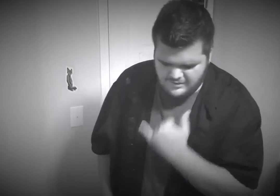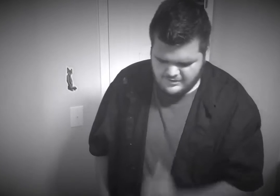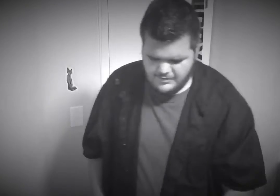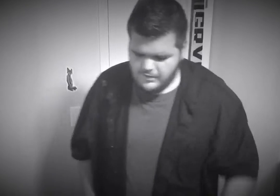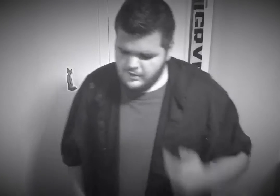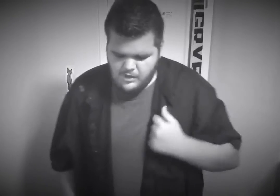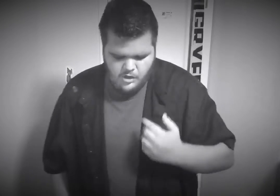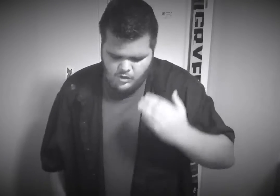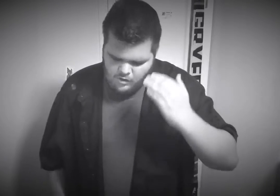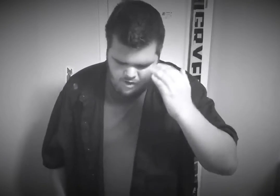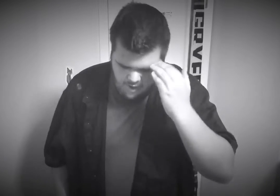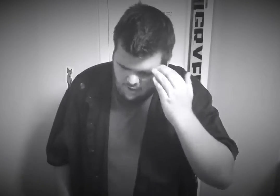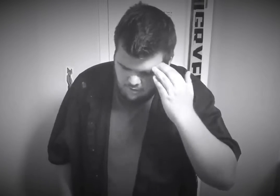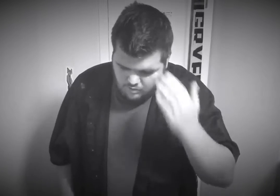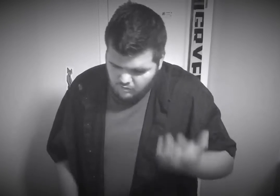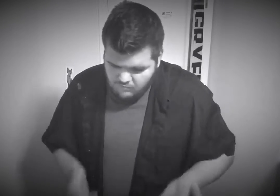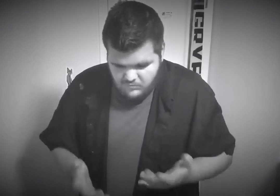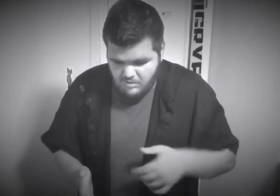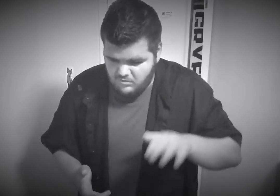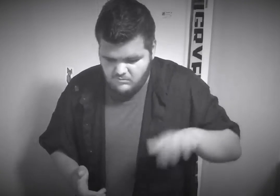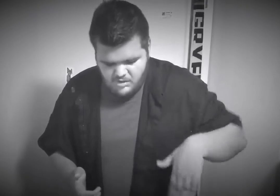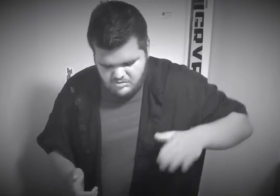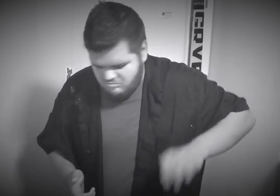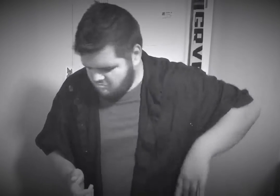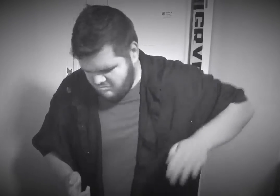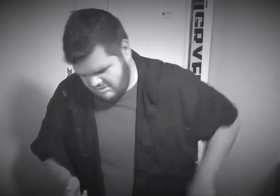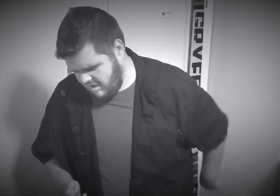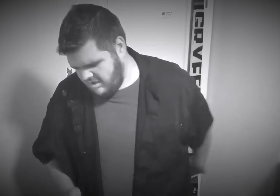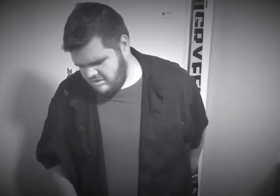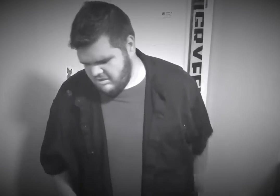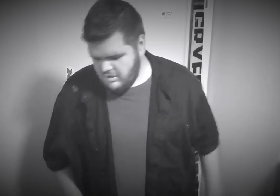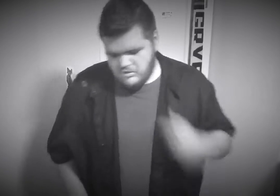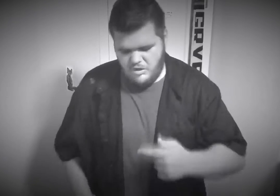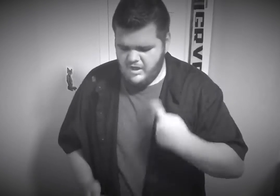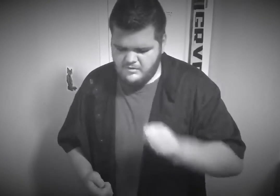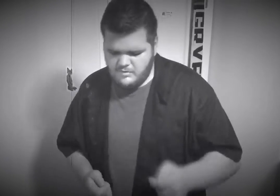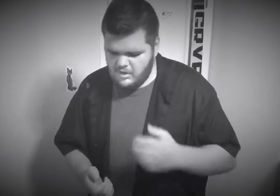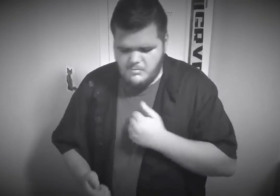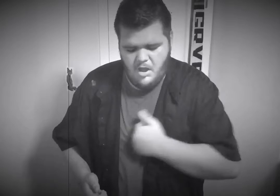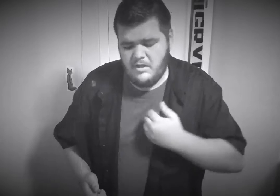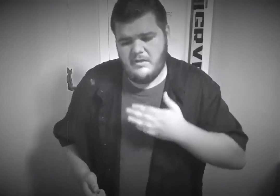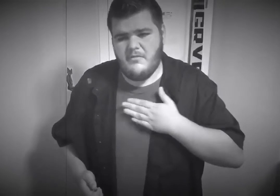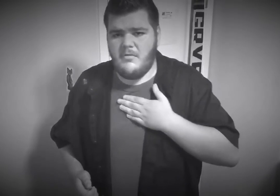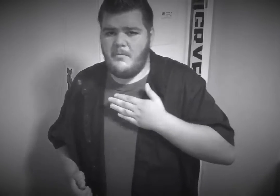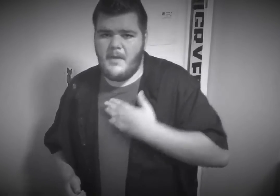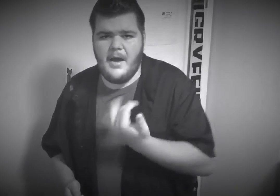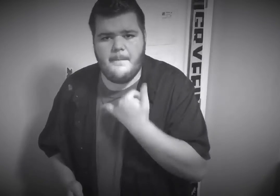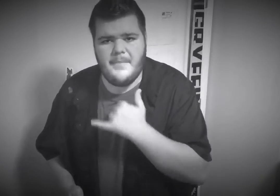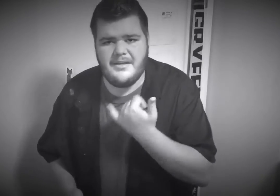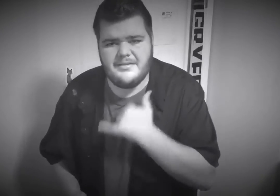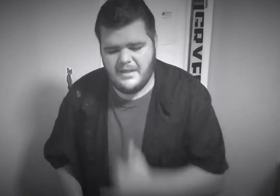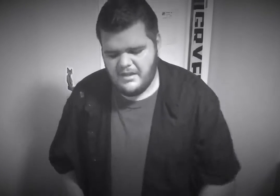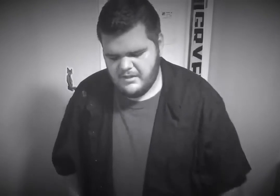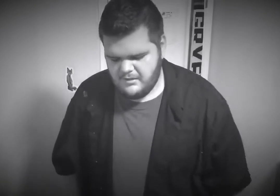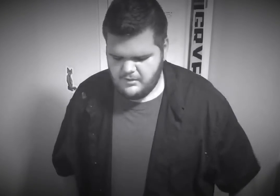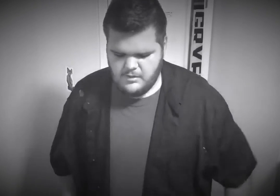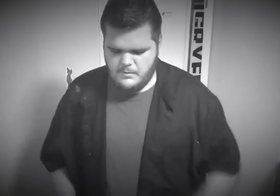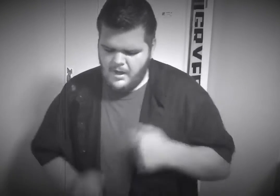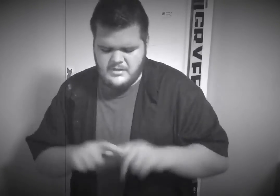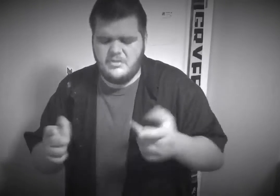Oh, I know I'm probably much too late To try and apologize for my mistakes But I just